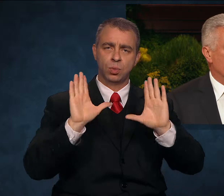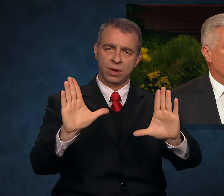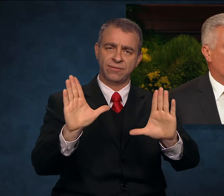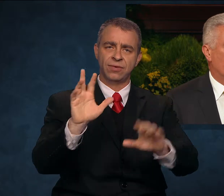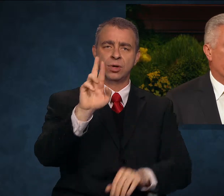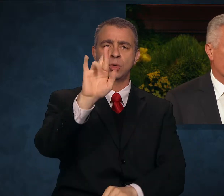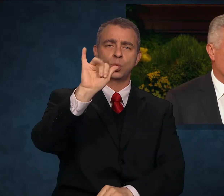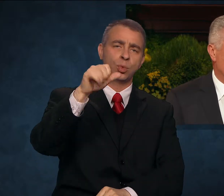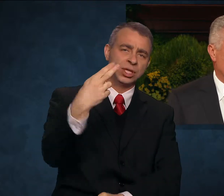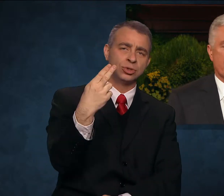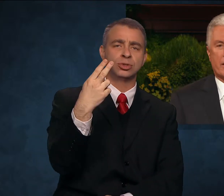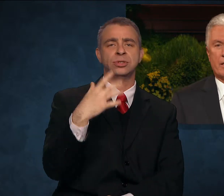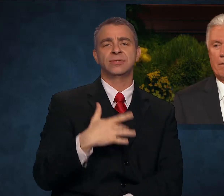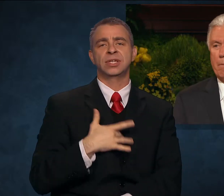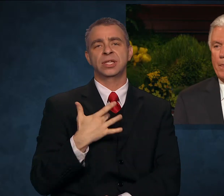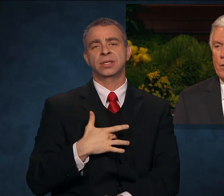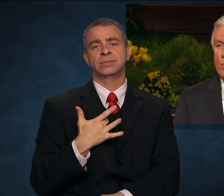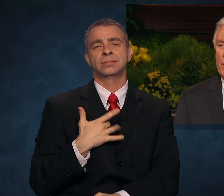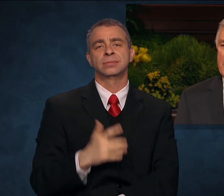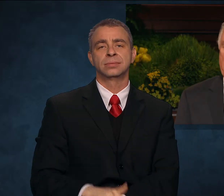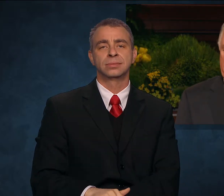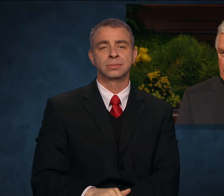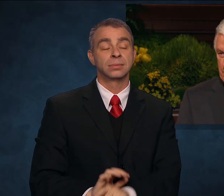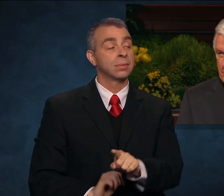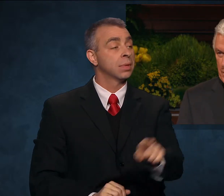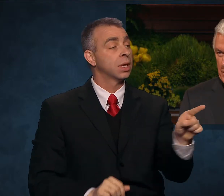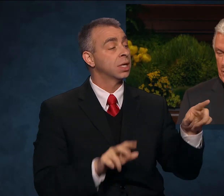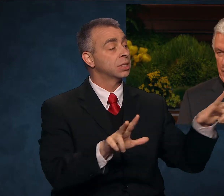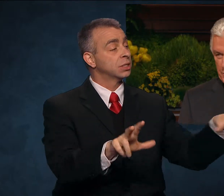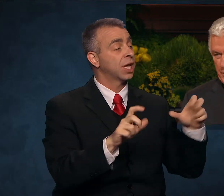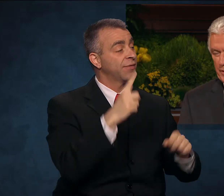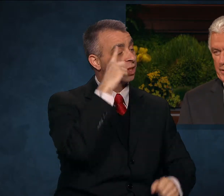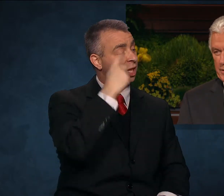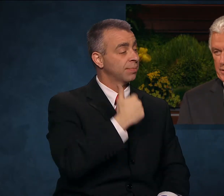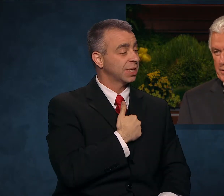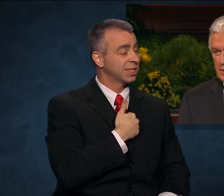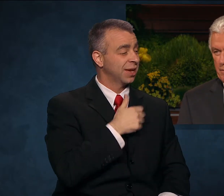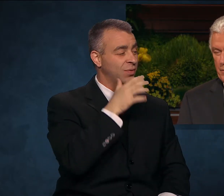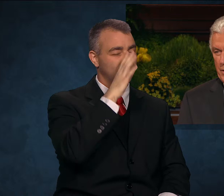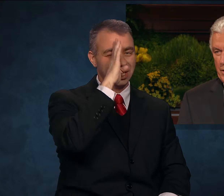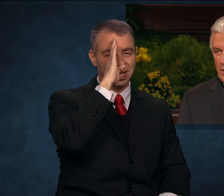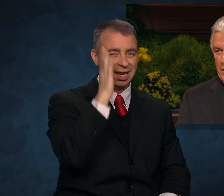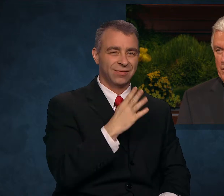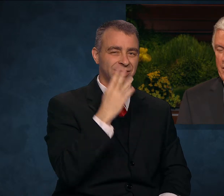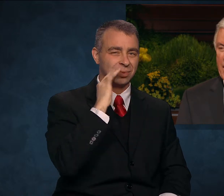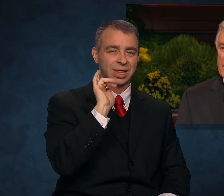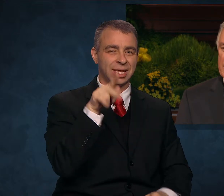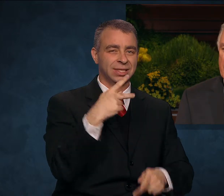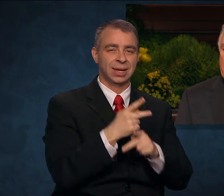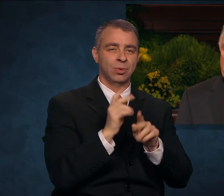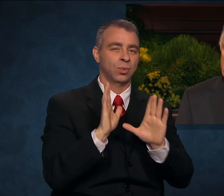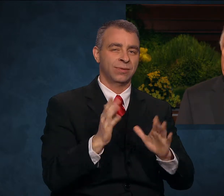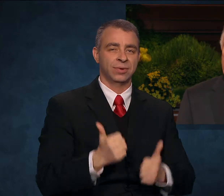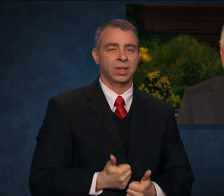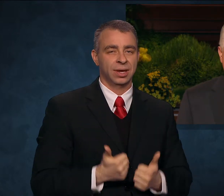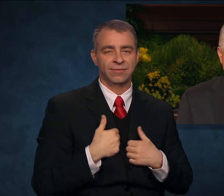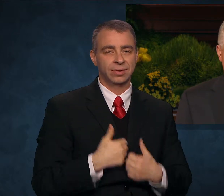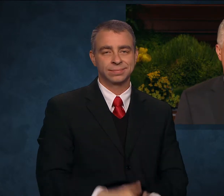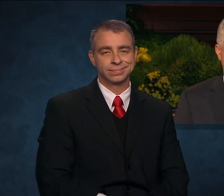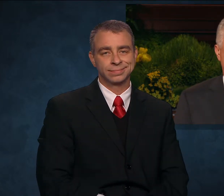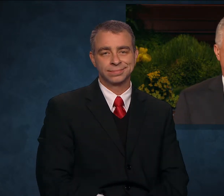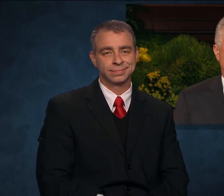selfish or egotistic will never experience. The unselfish